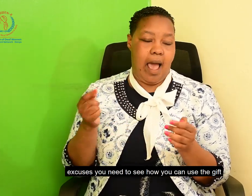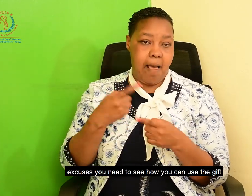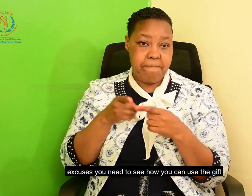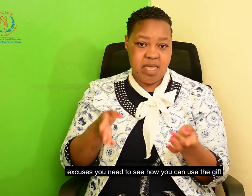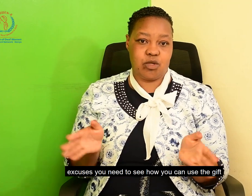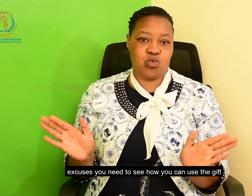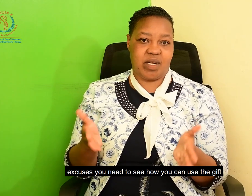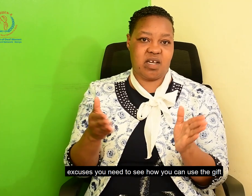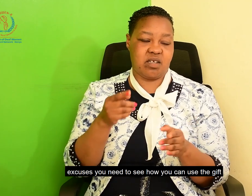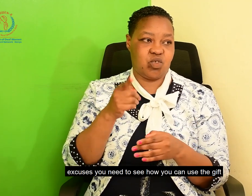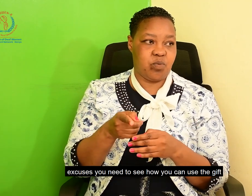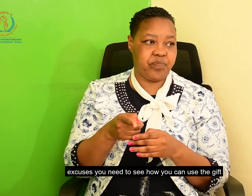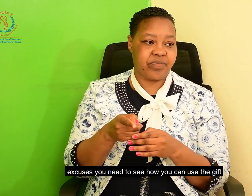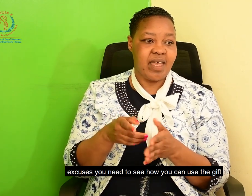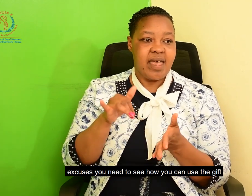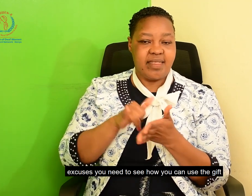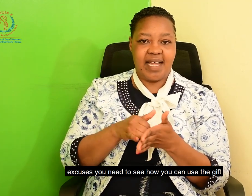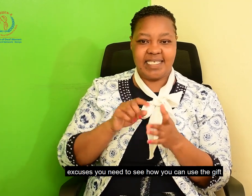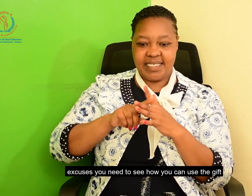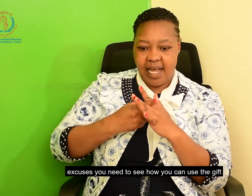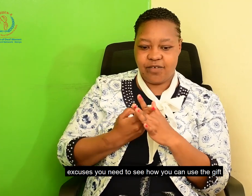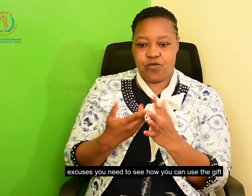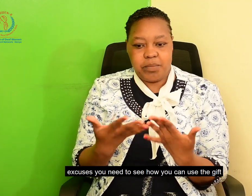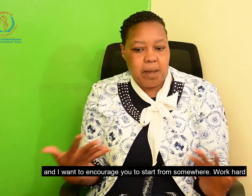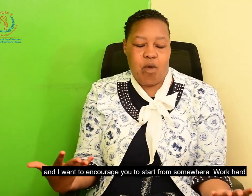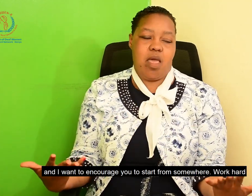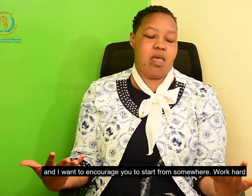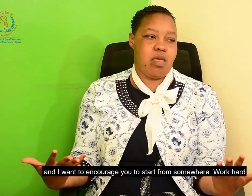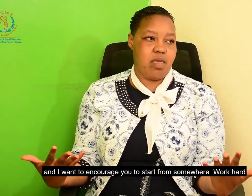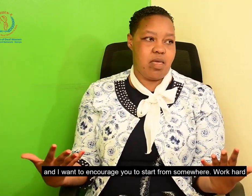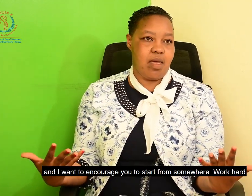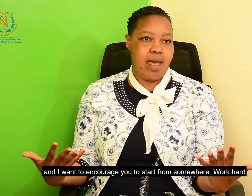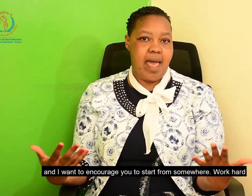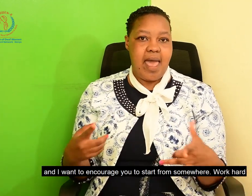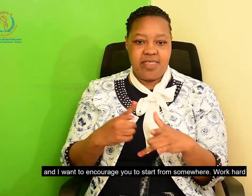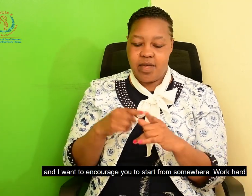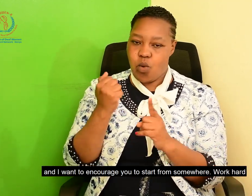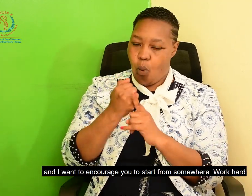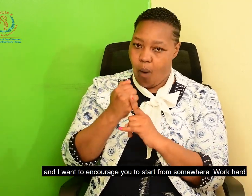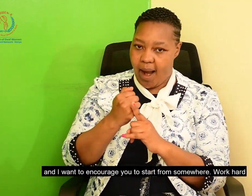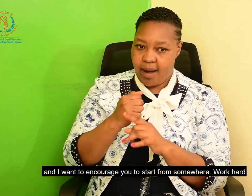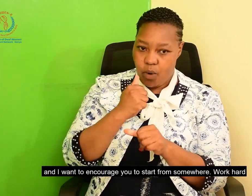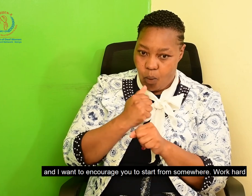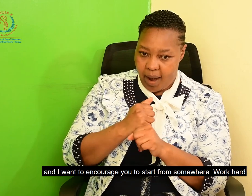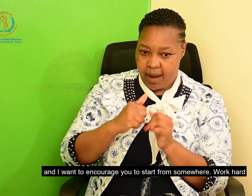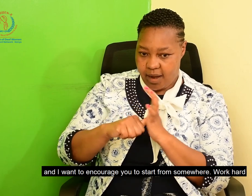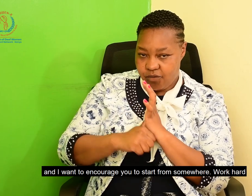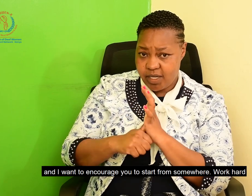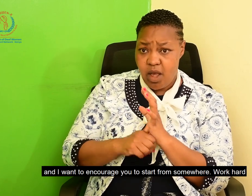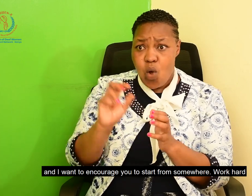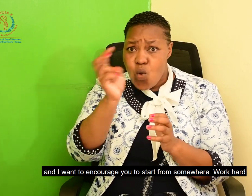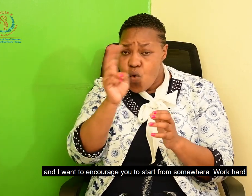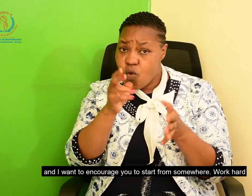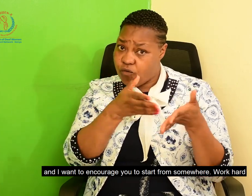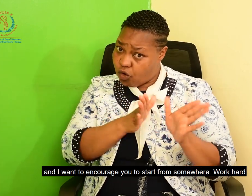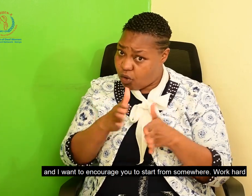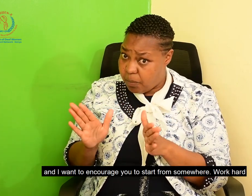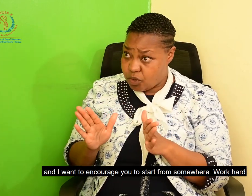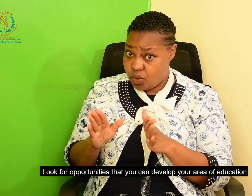need to see how you can use the gift. And I would want to encourage you, you need to start from somewhere. You need to work hard. Look